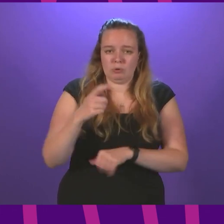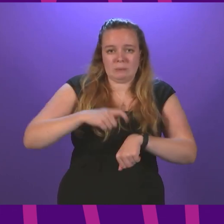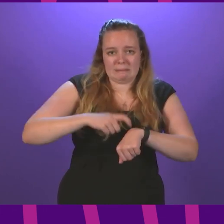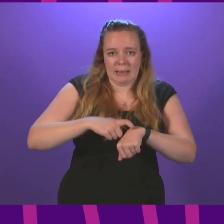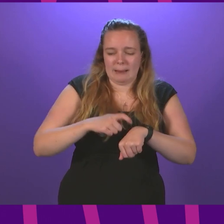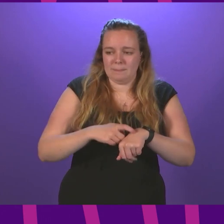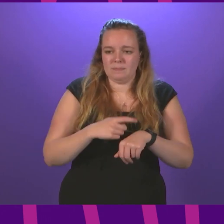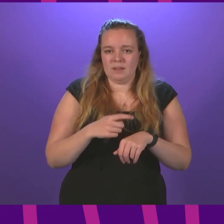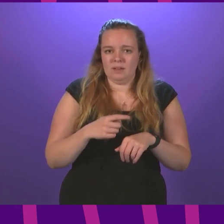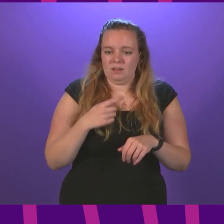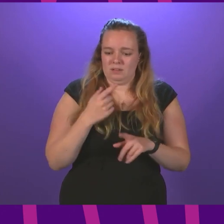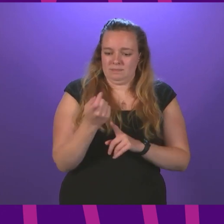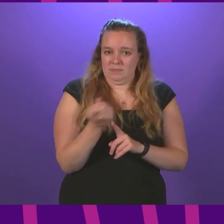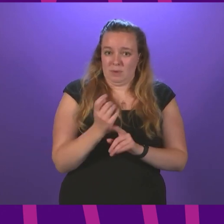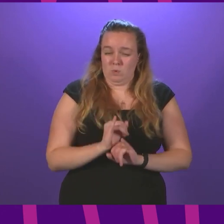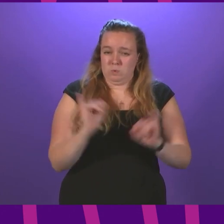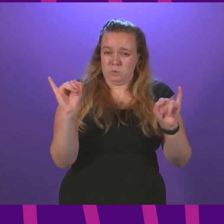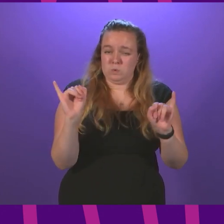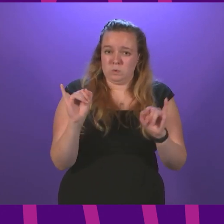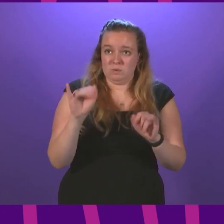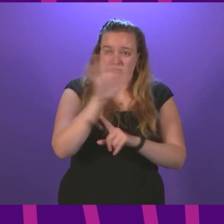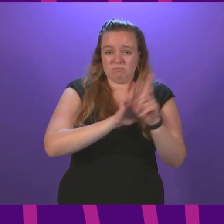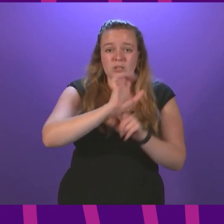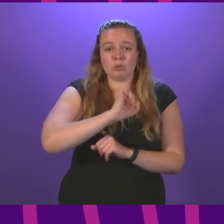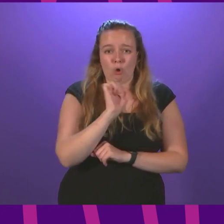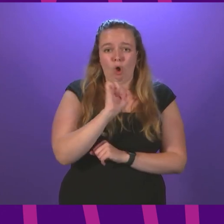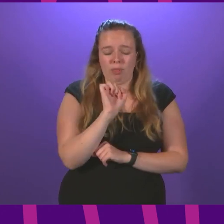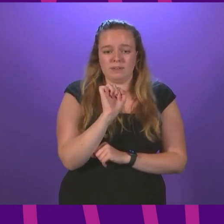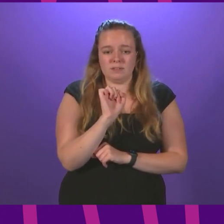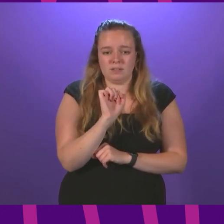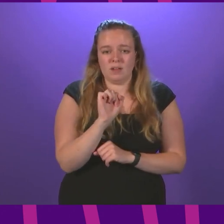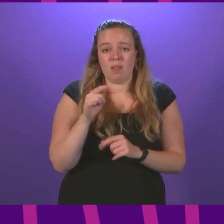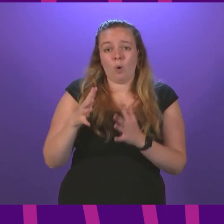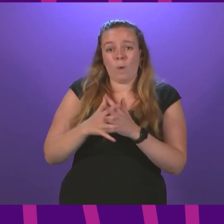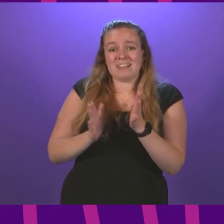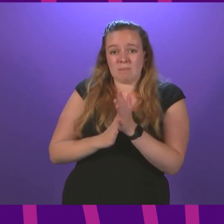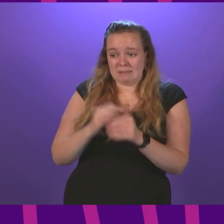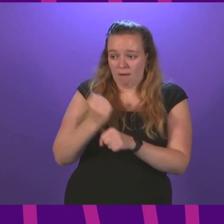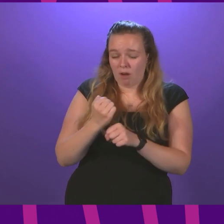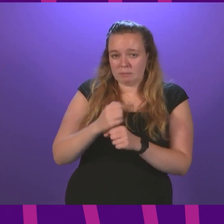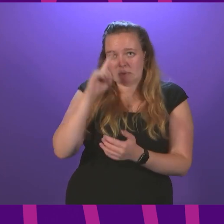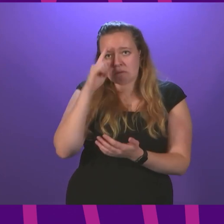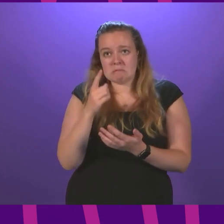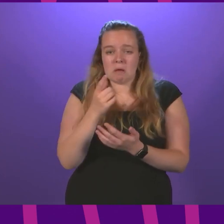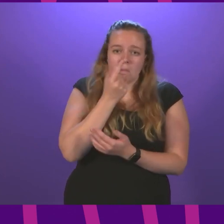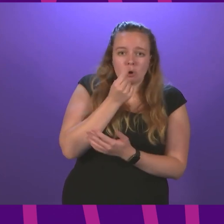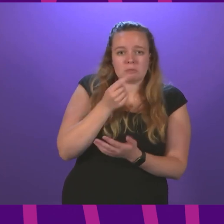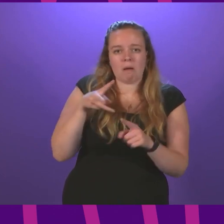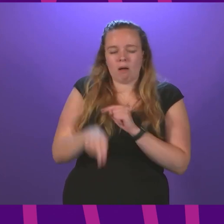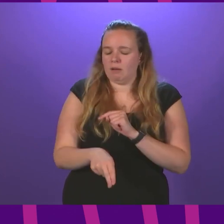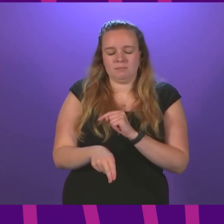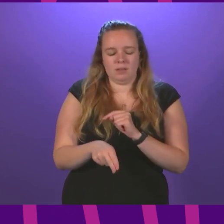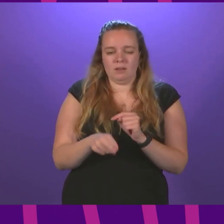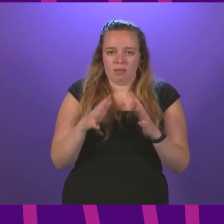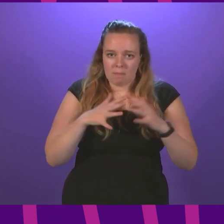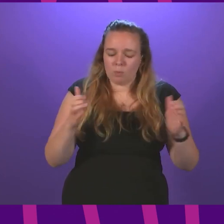such a perfect storm is heading away to many in Scotland, that if our government even contemplate a cut. As a parliament, we